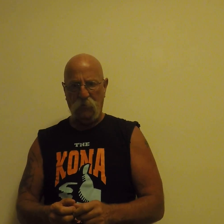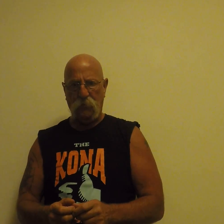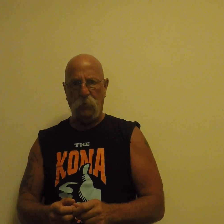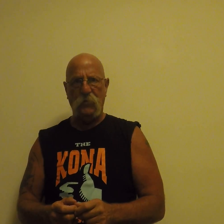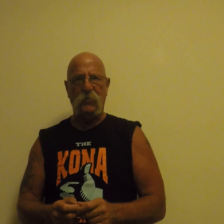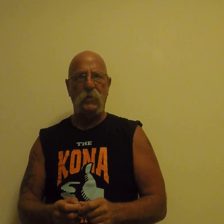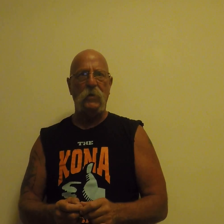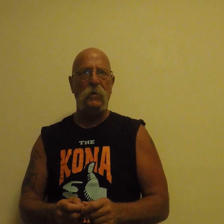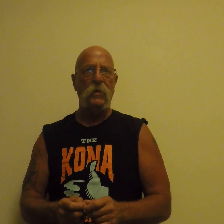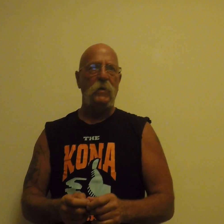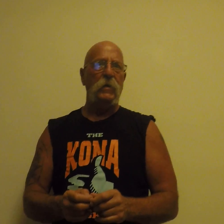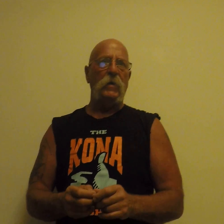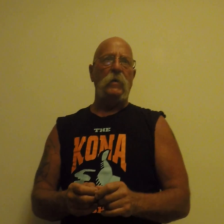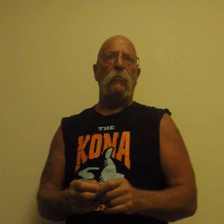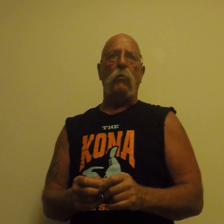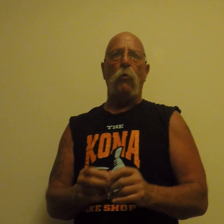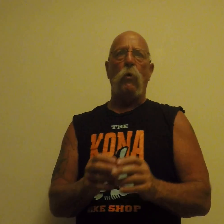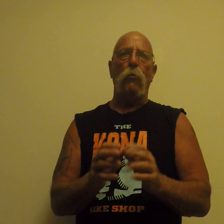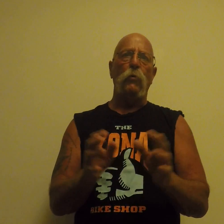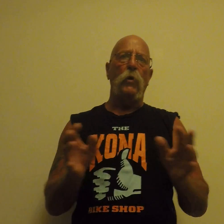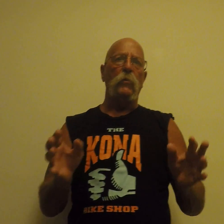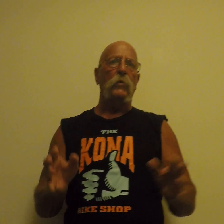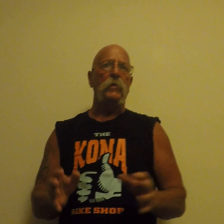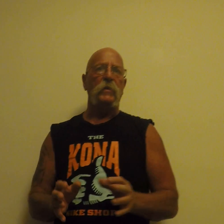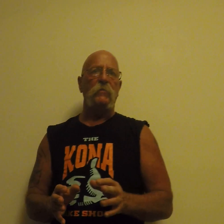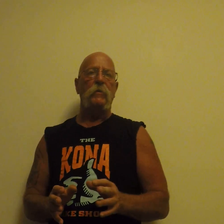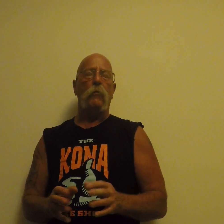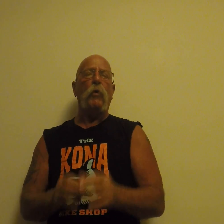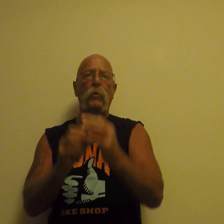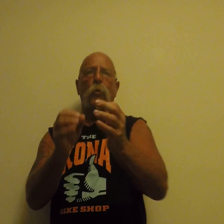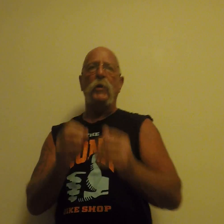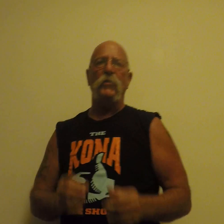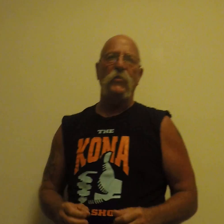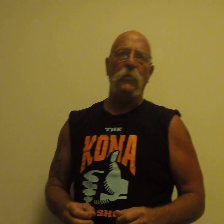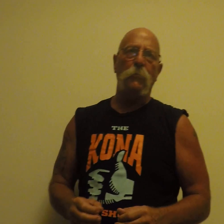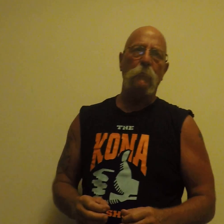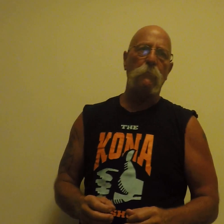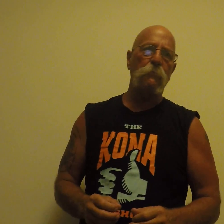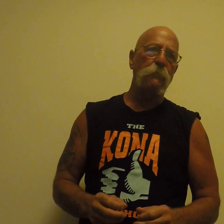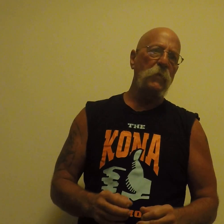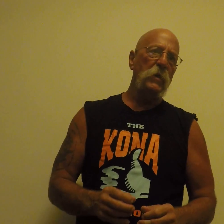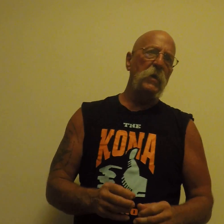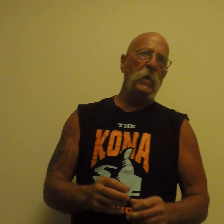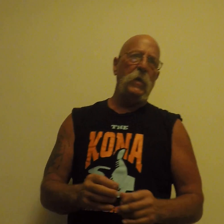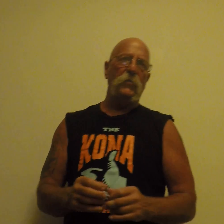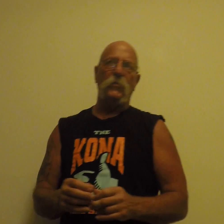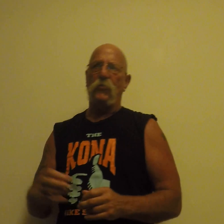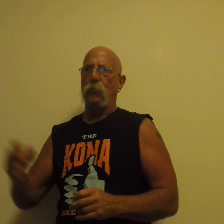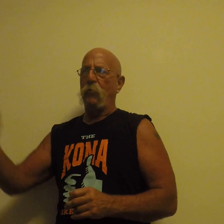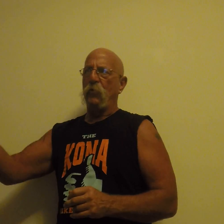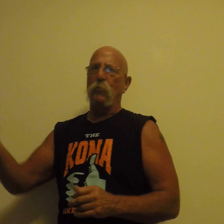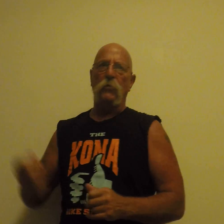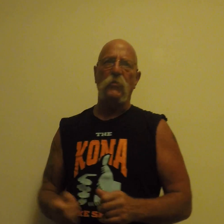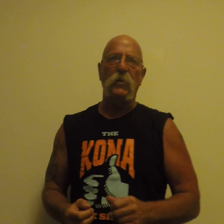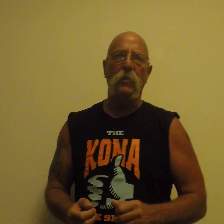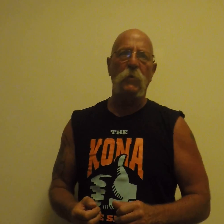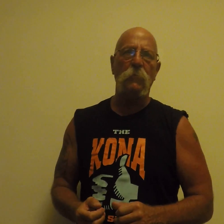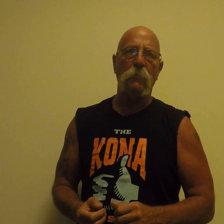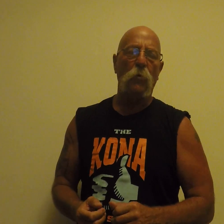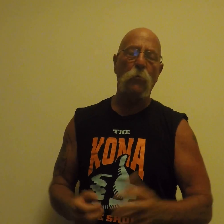stories of what we want to believe and what we want to do. Is it the truth this person telling me or